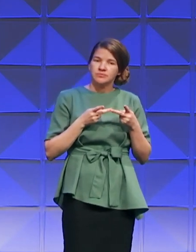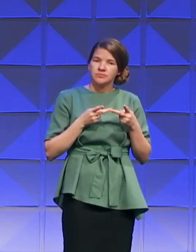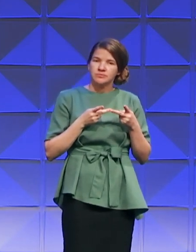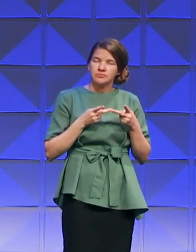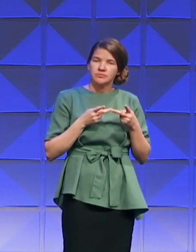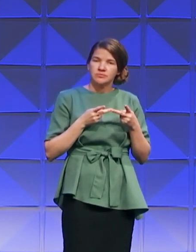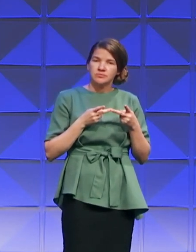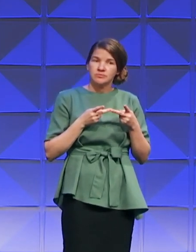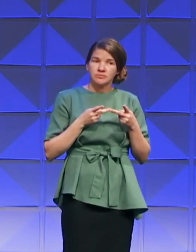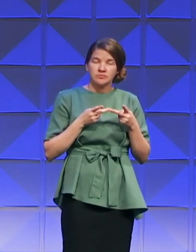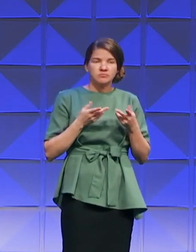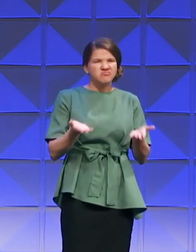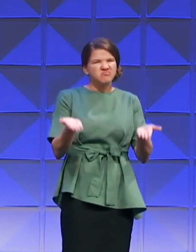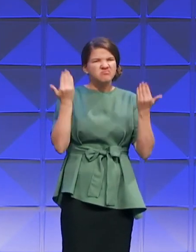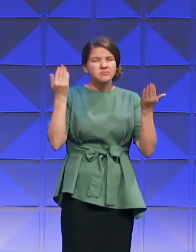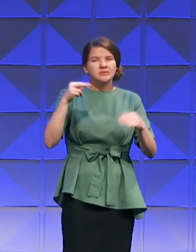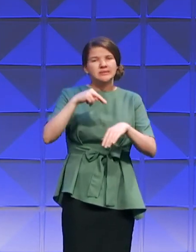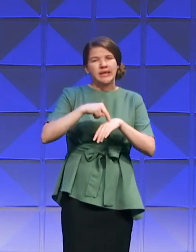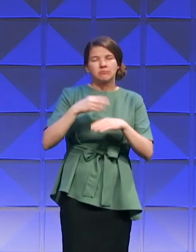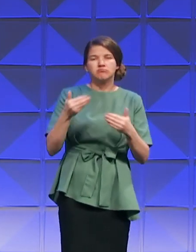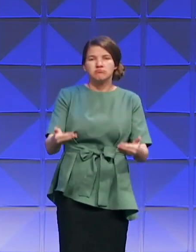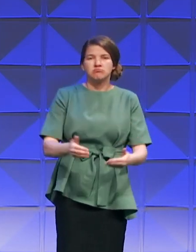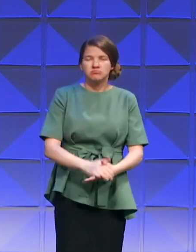I'm going to invite you to stand with me.